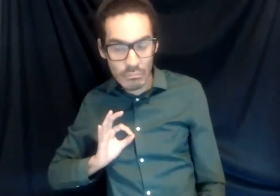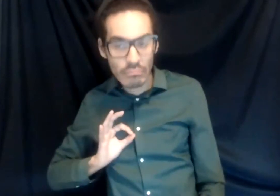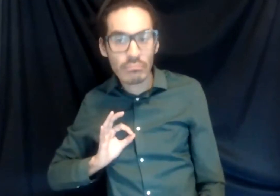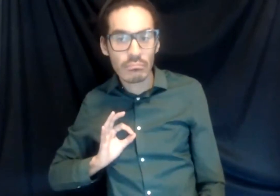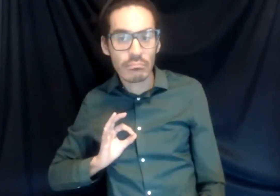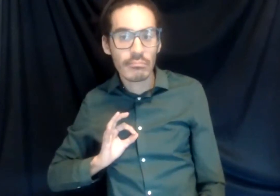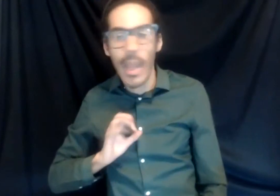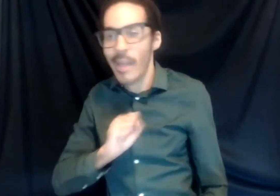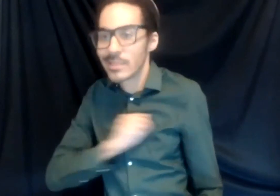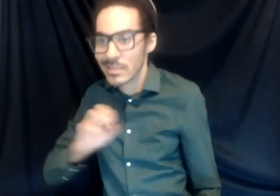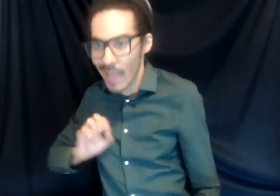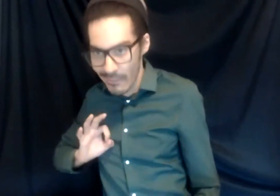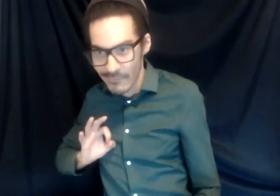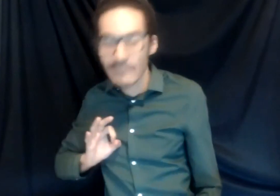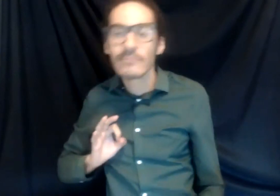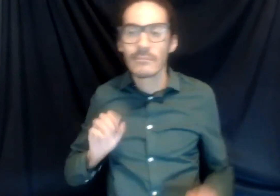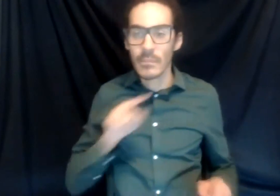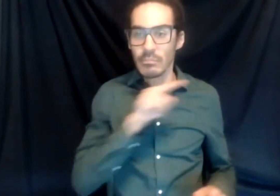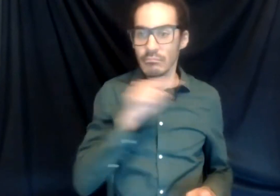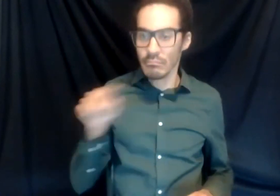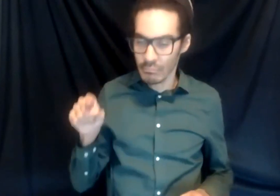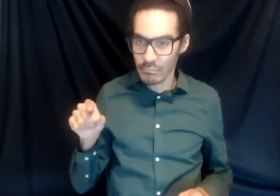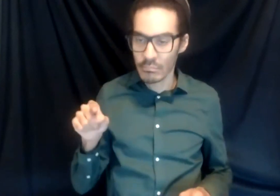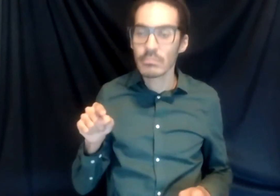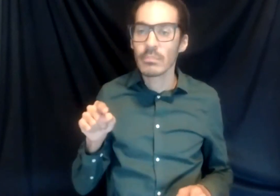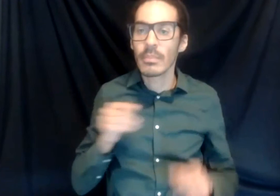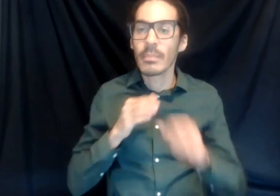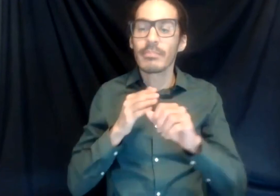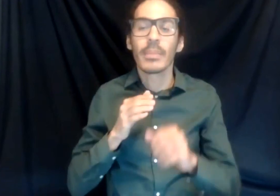beyond just classroom or required interactions?